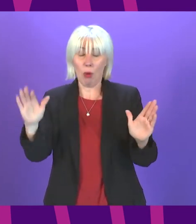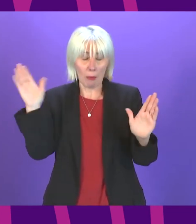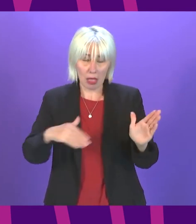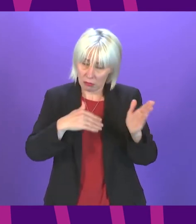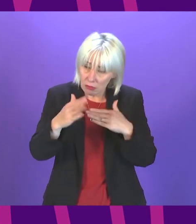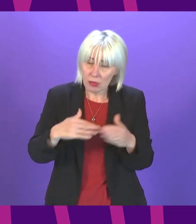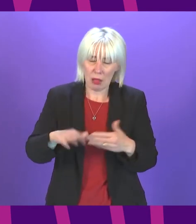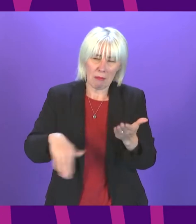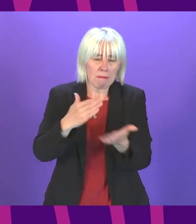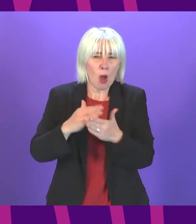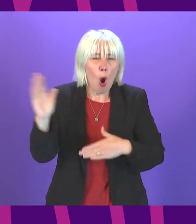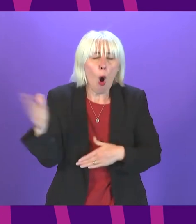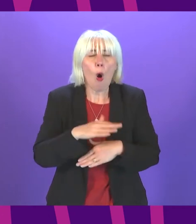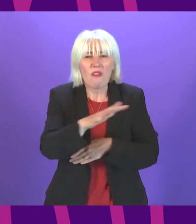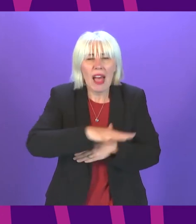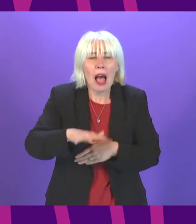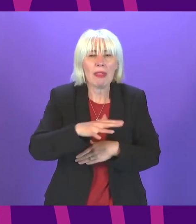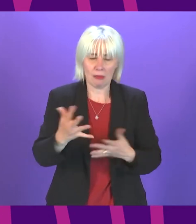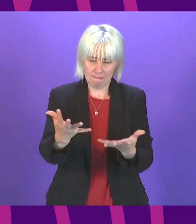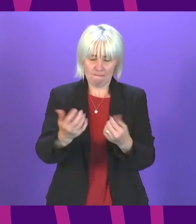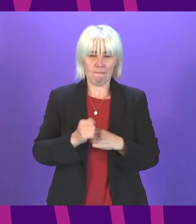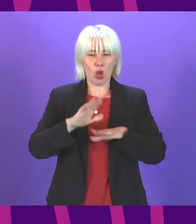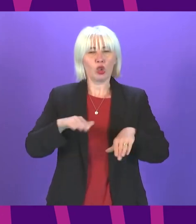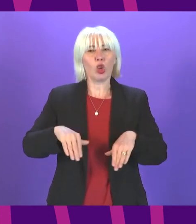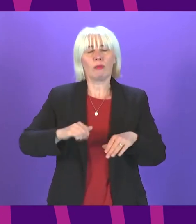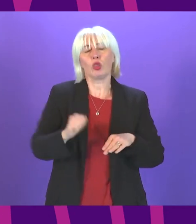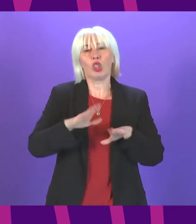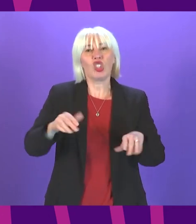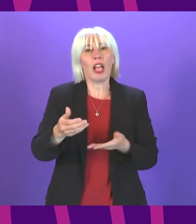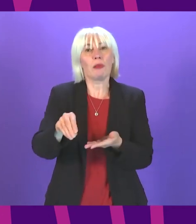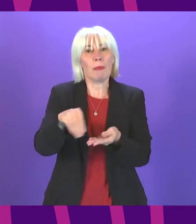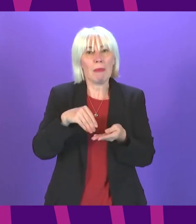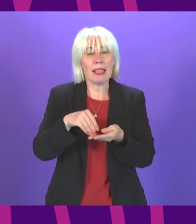to ensure that families who receive the Scottish child payment and are able to receive it